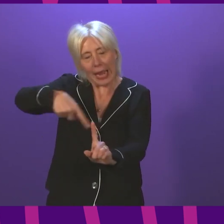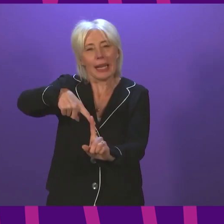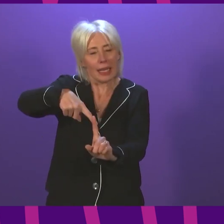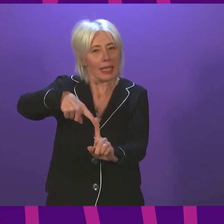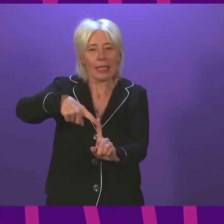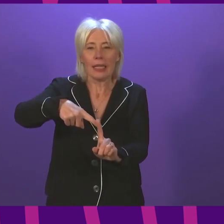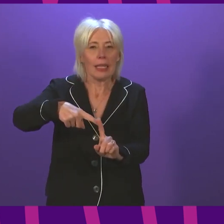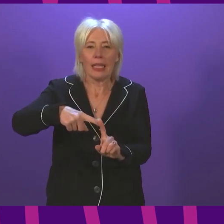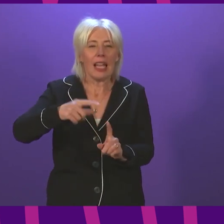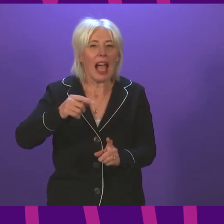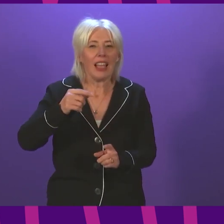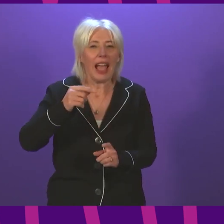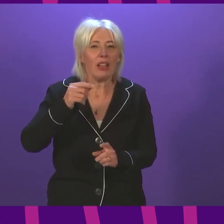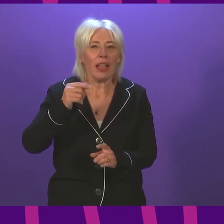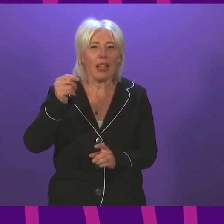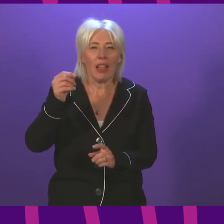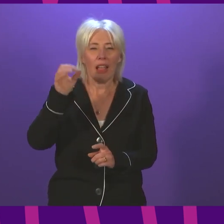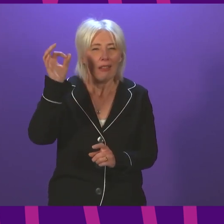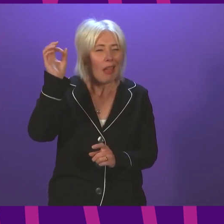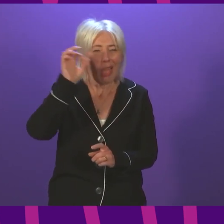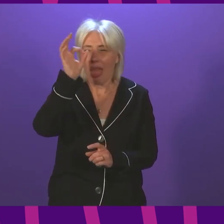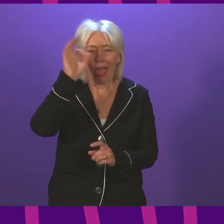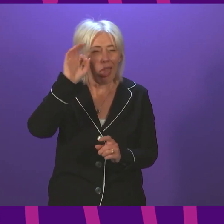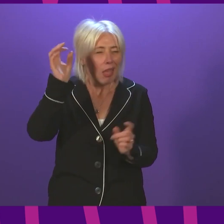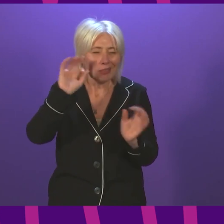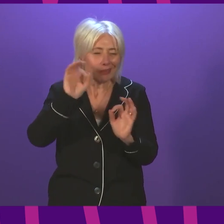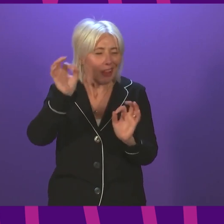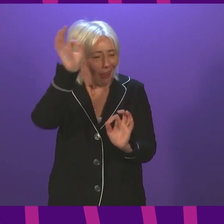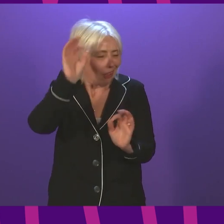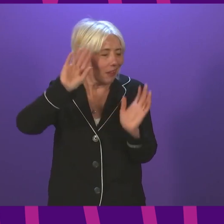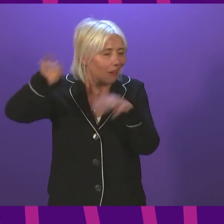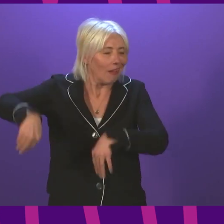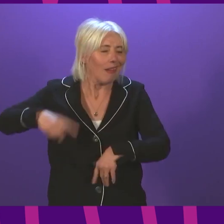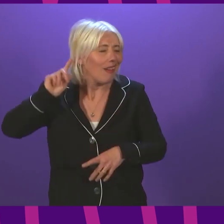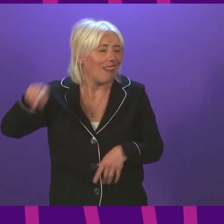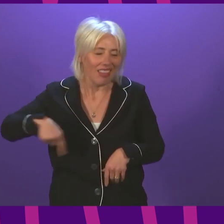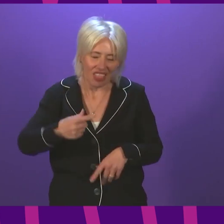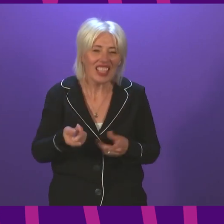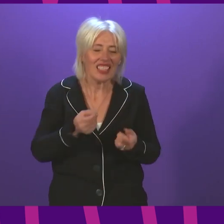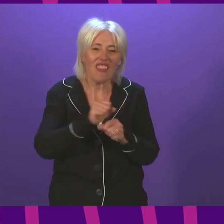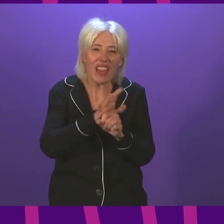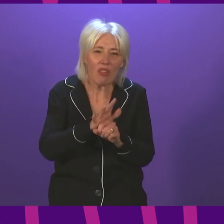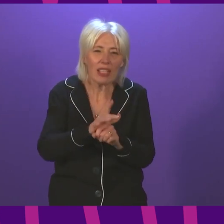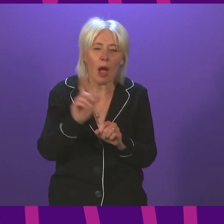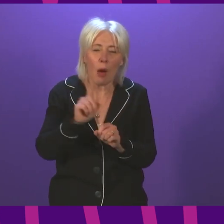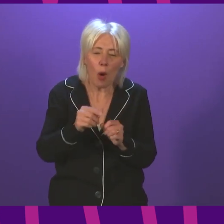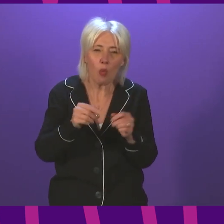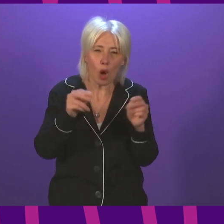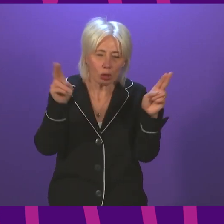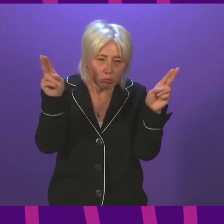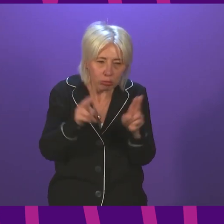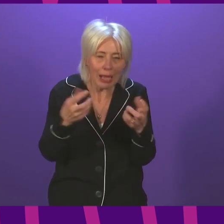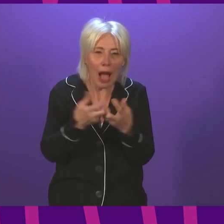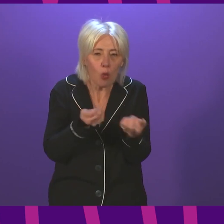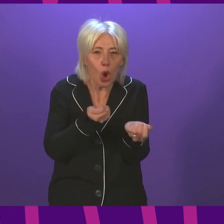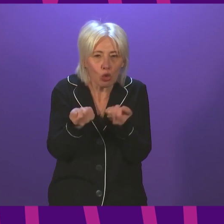can't simply pretend this virus doesn't exist. So what are the proportionate least restrictive measures we can take to keep it under